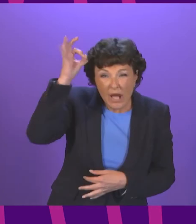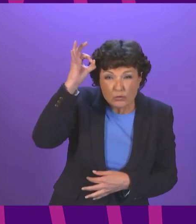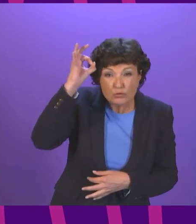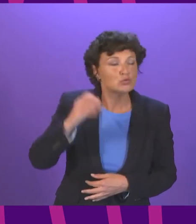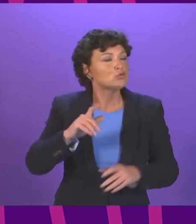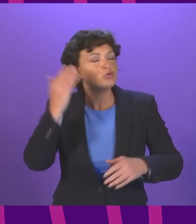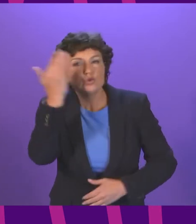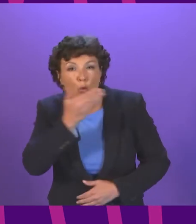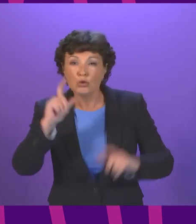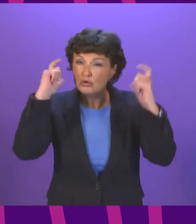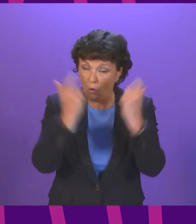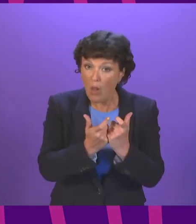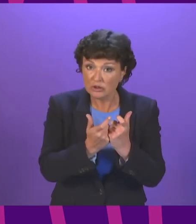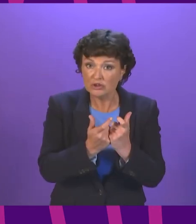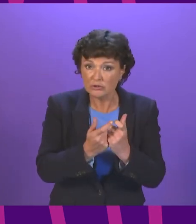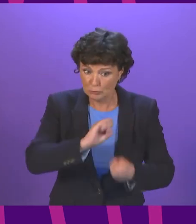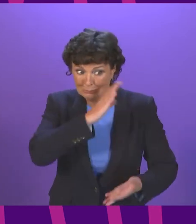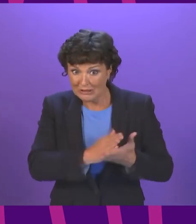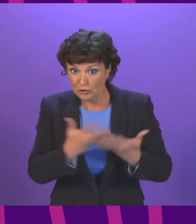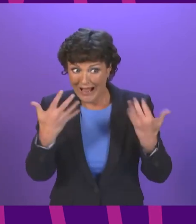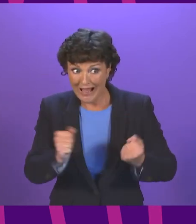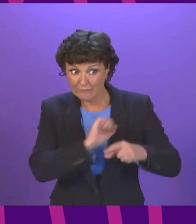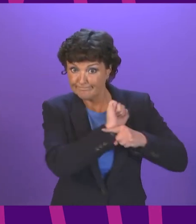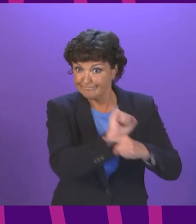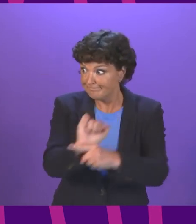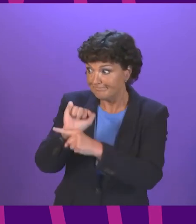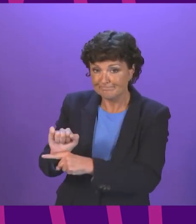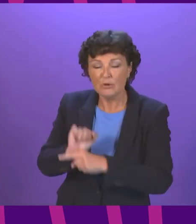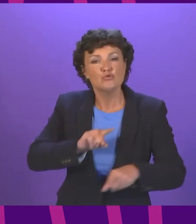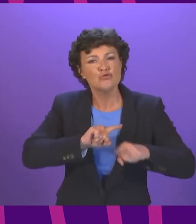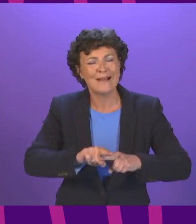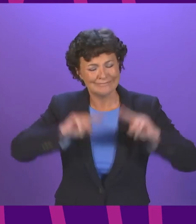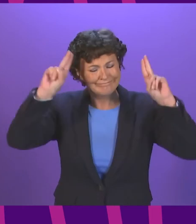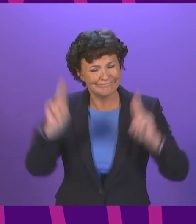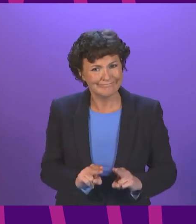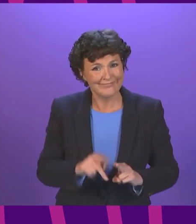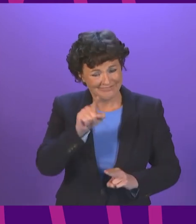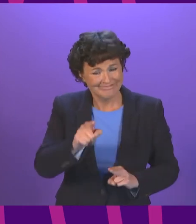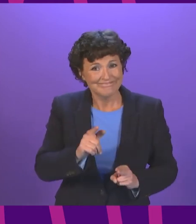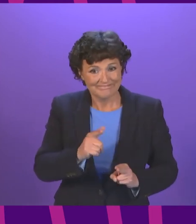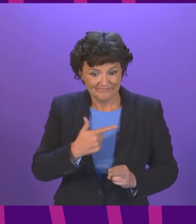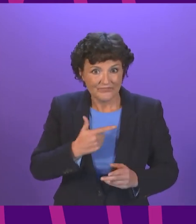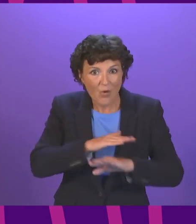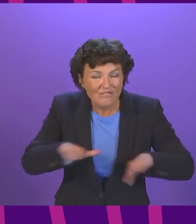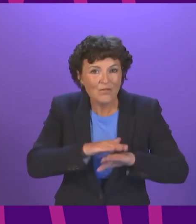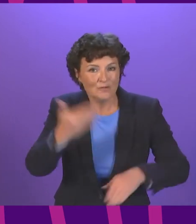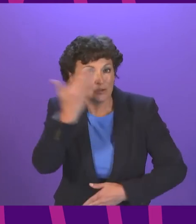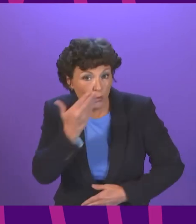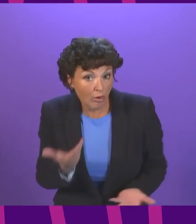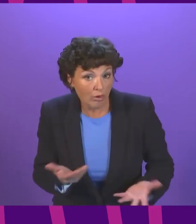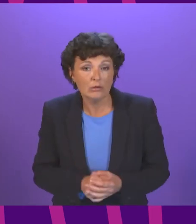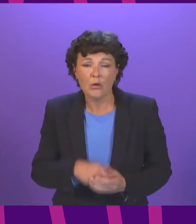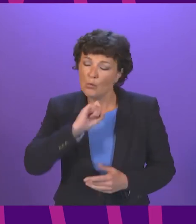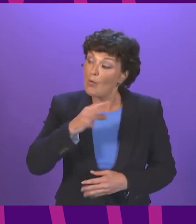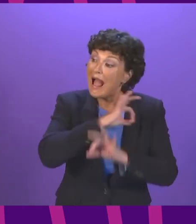and colleges to put protections in place for young people and minimise disruption to education. And we will seek Parliament's approval this